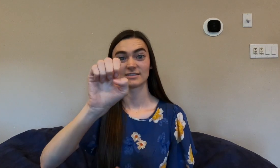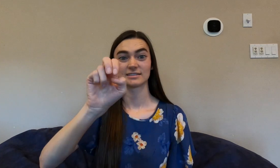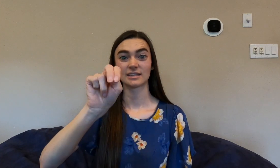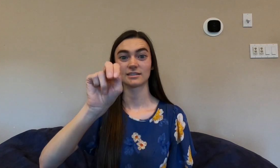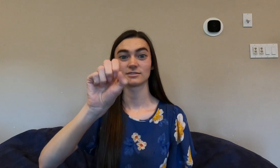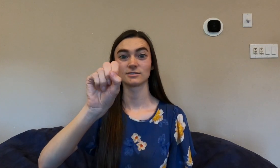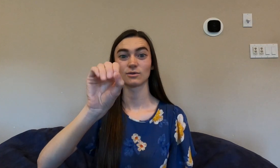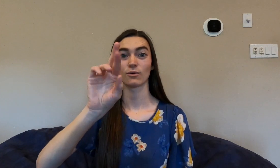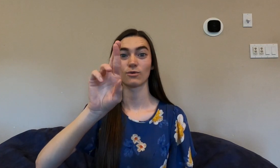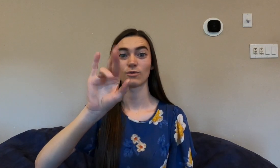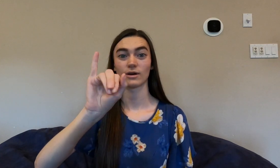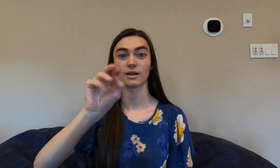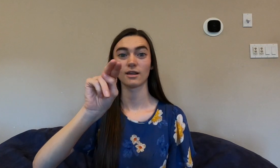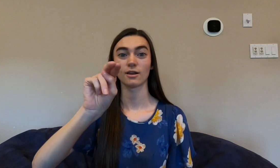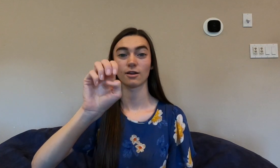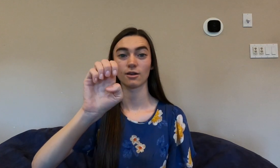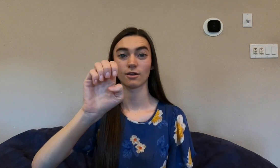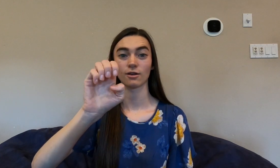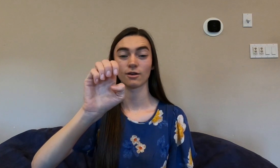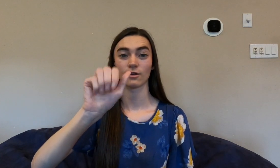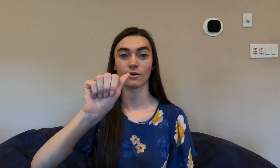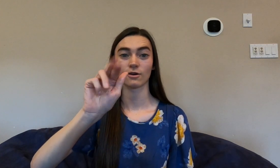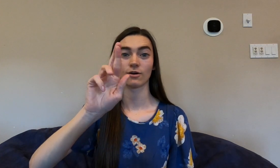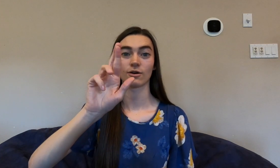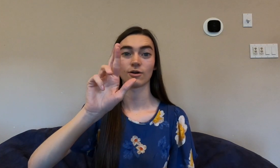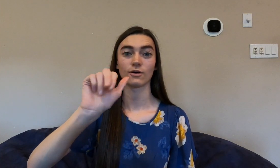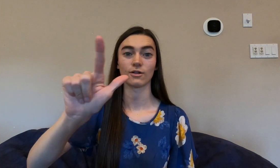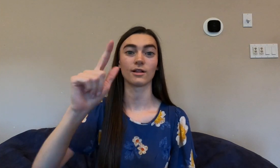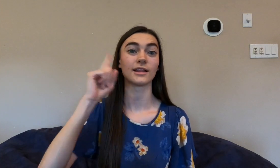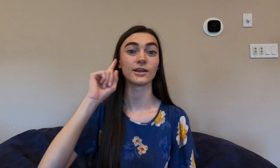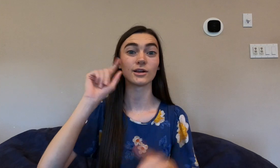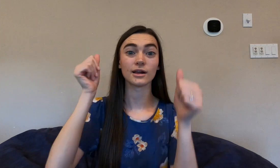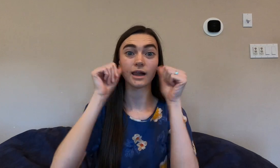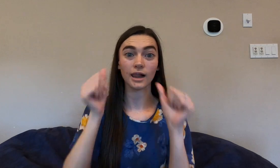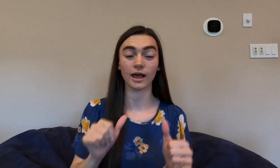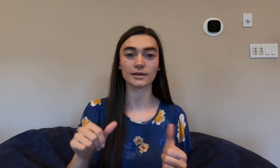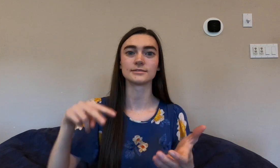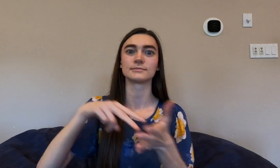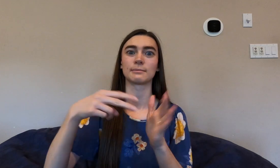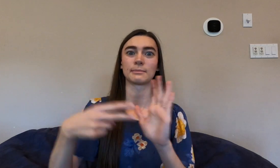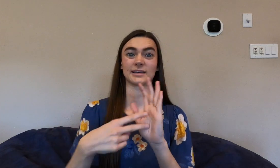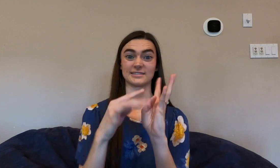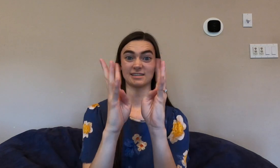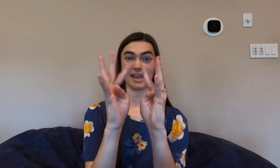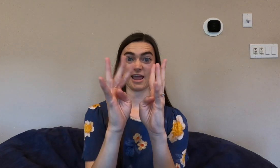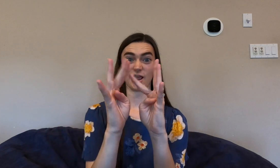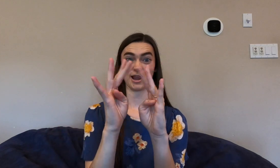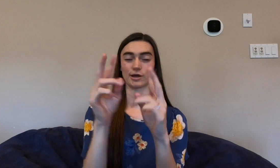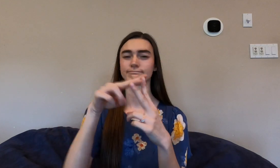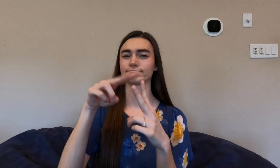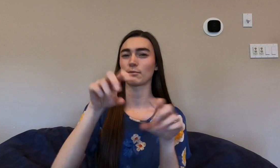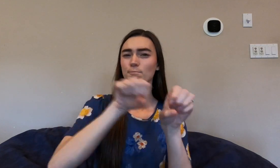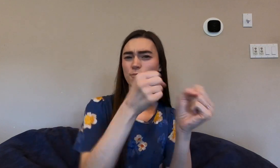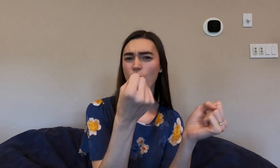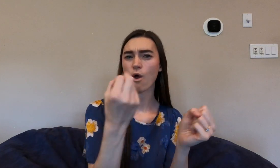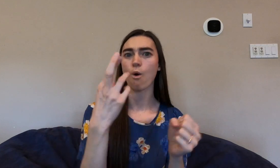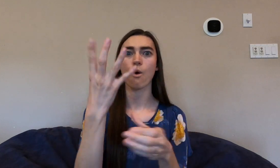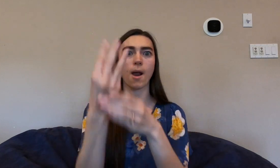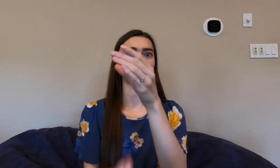you have sensorineural hearing loss those cells are either broken